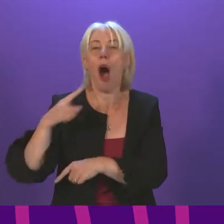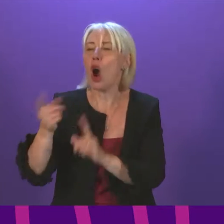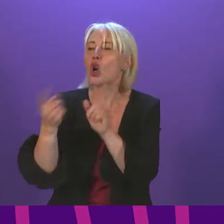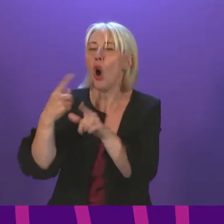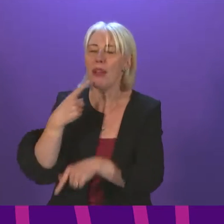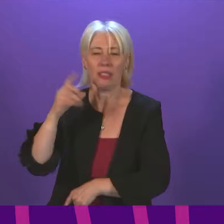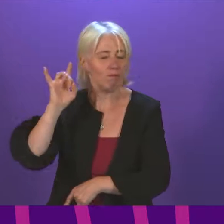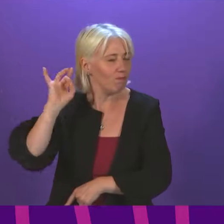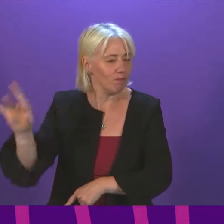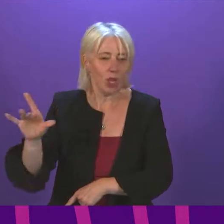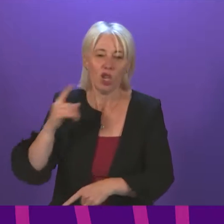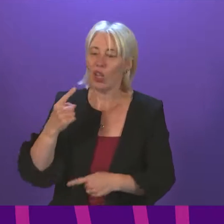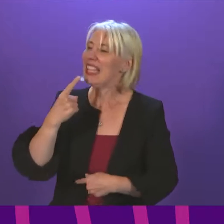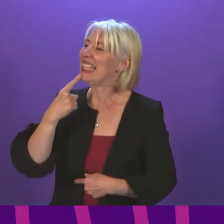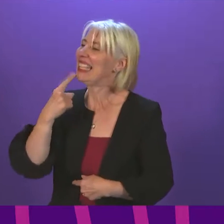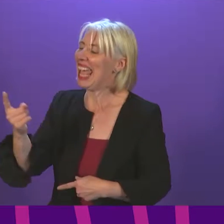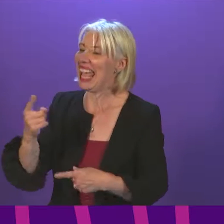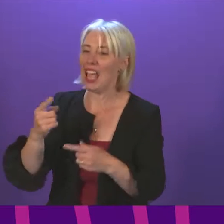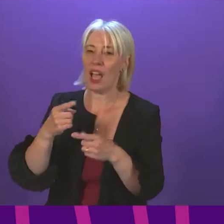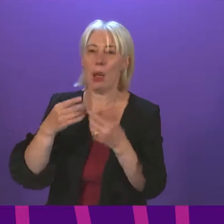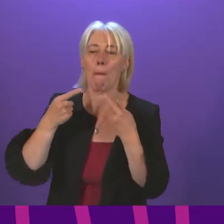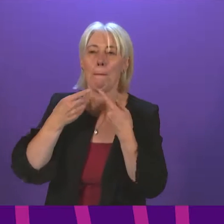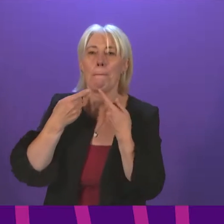they'll say one thing in public and another thing in private.